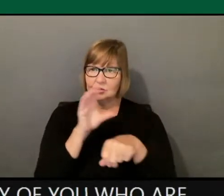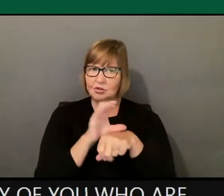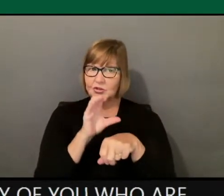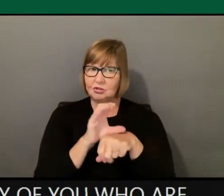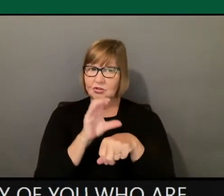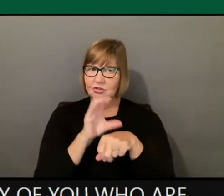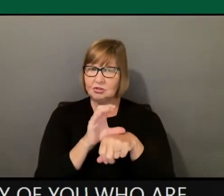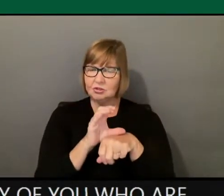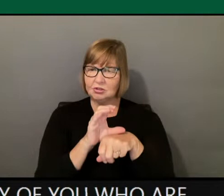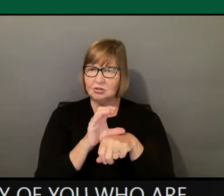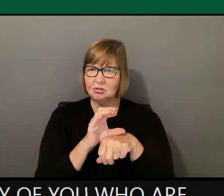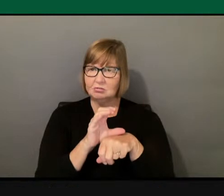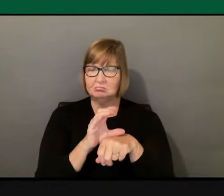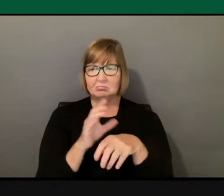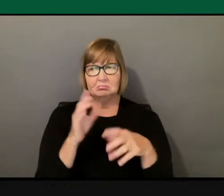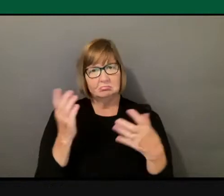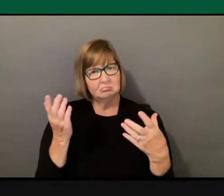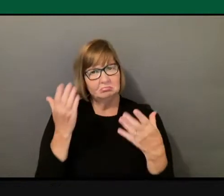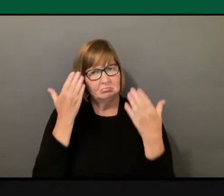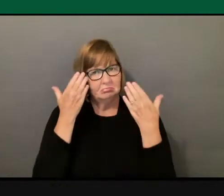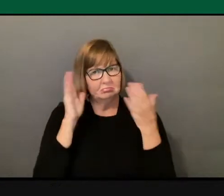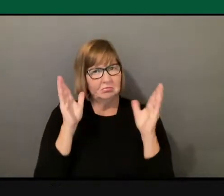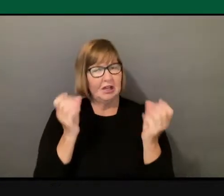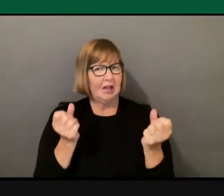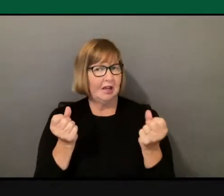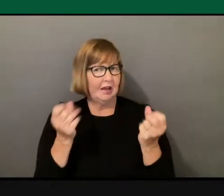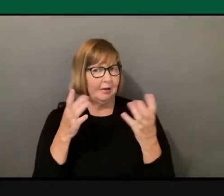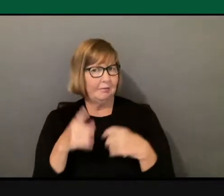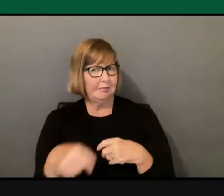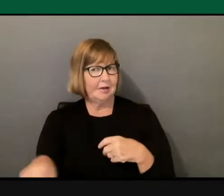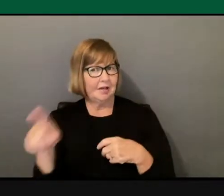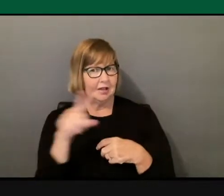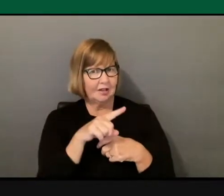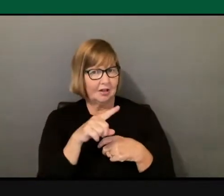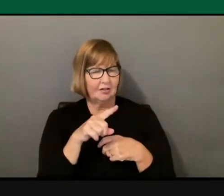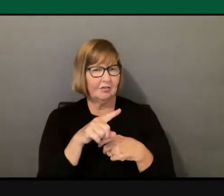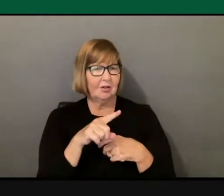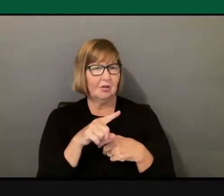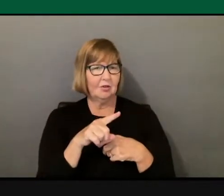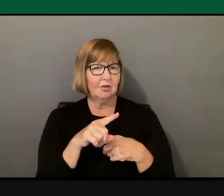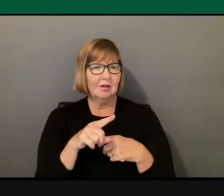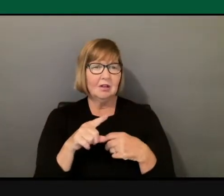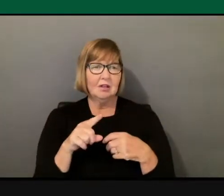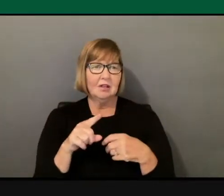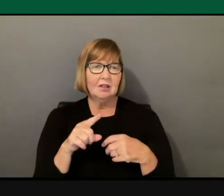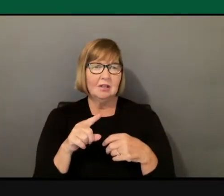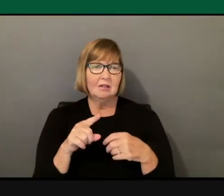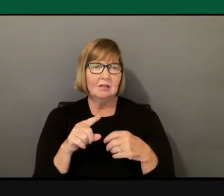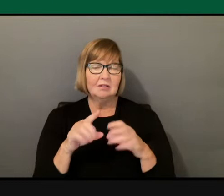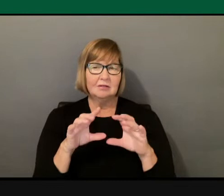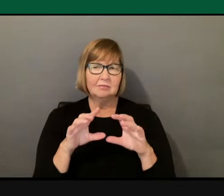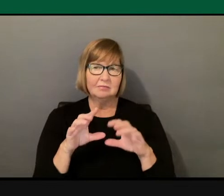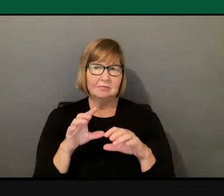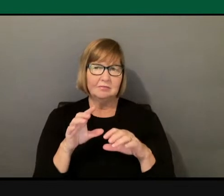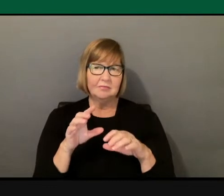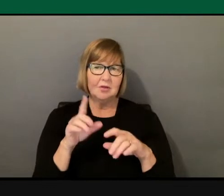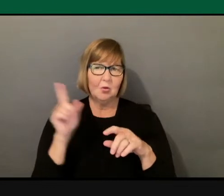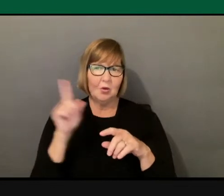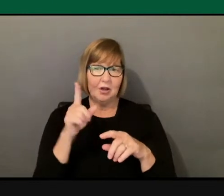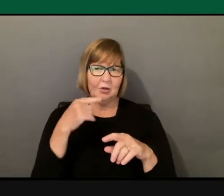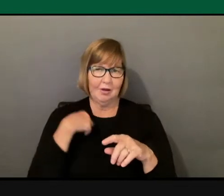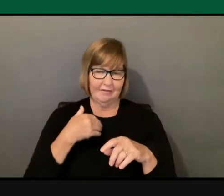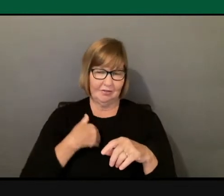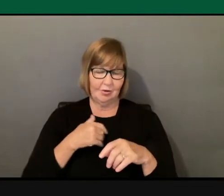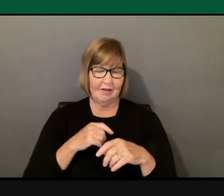And I don't know how many of you or mosques where you have to have a guard or an armed